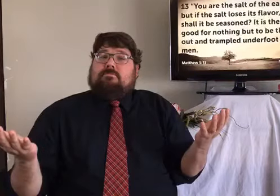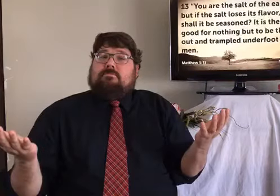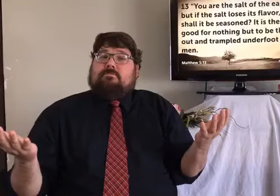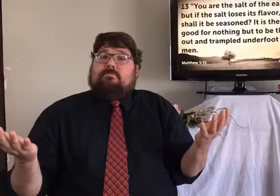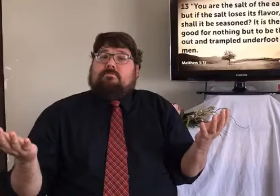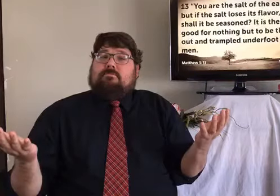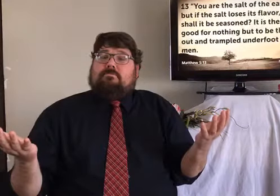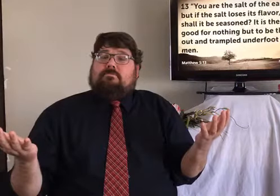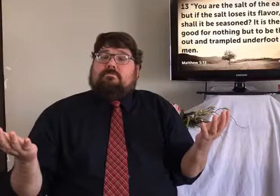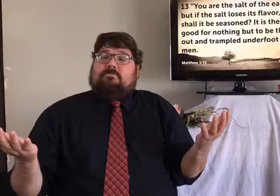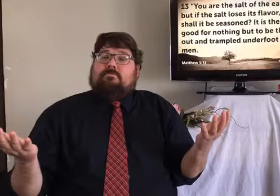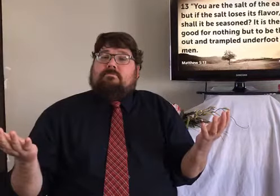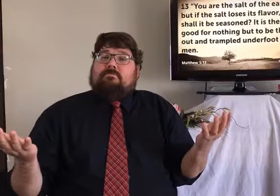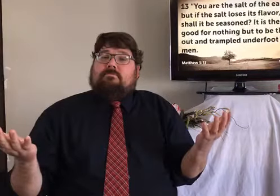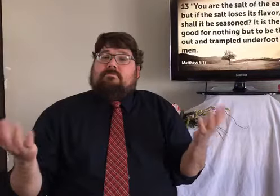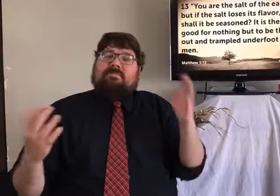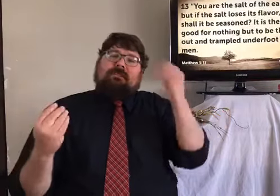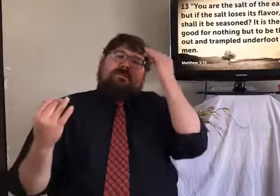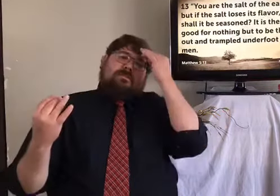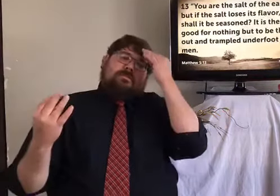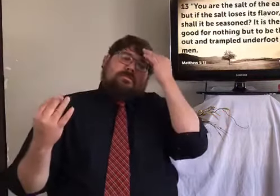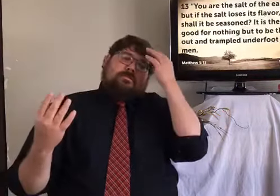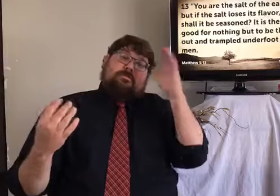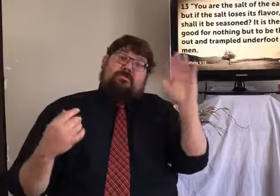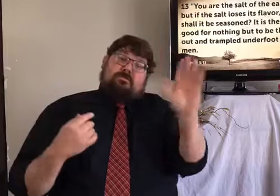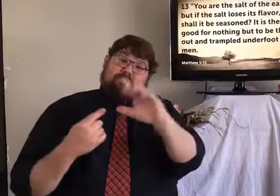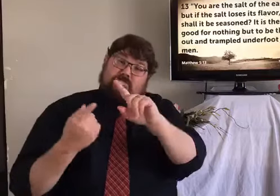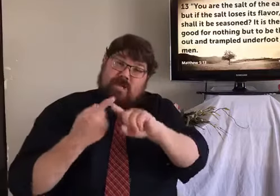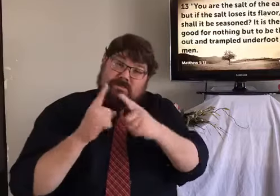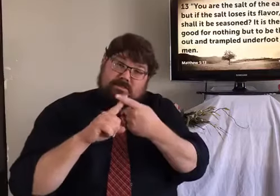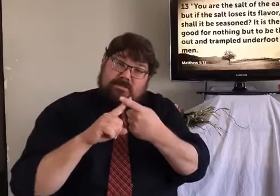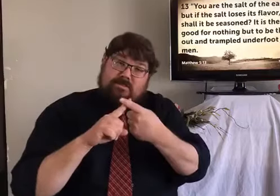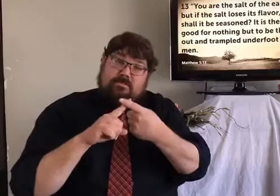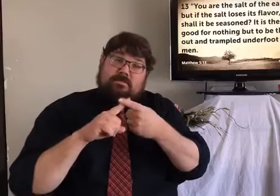Can you Every Christian is accountable to Christ.